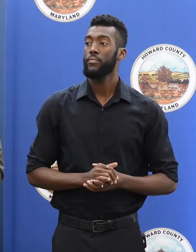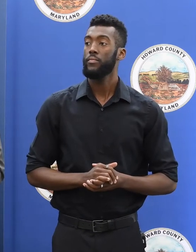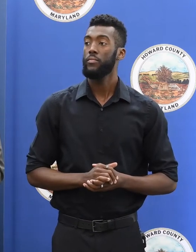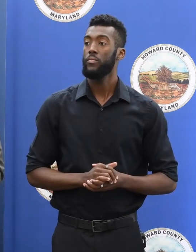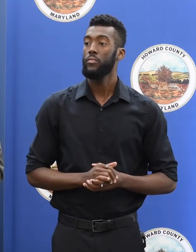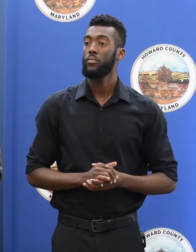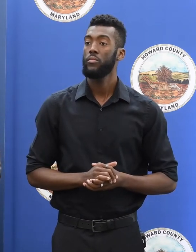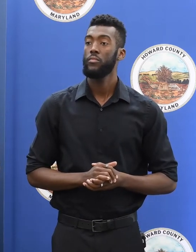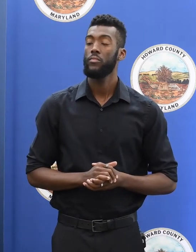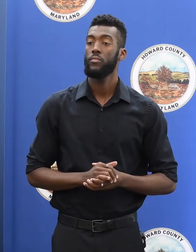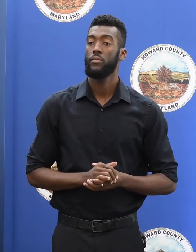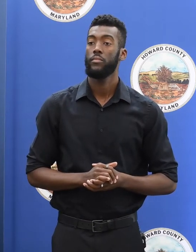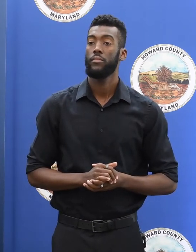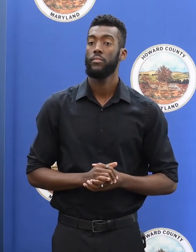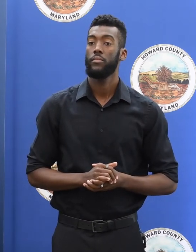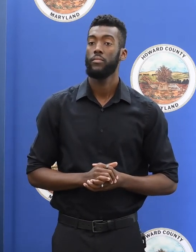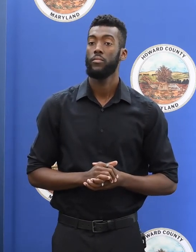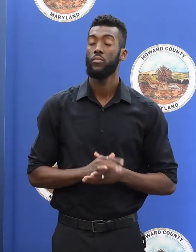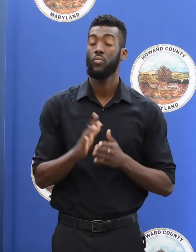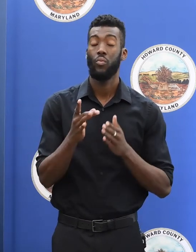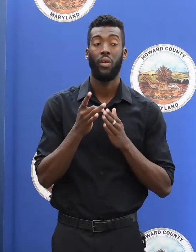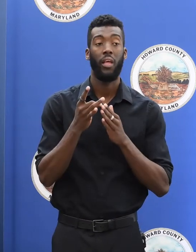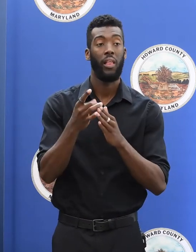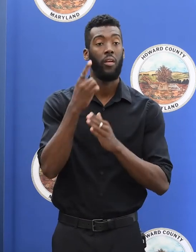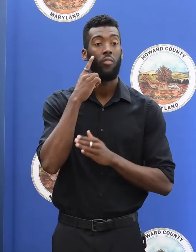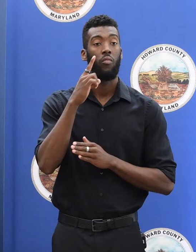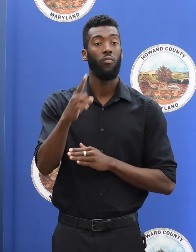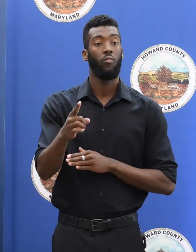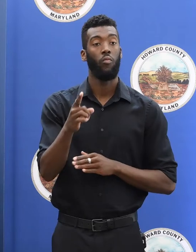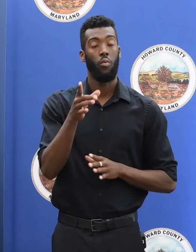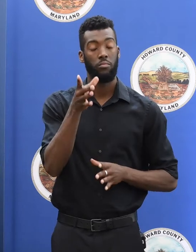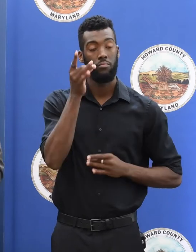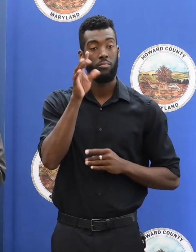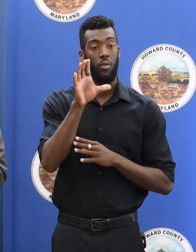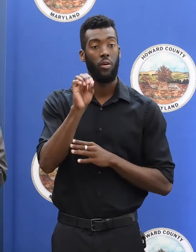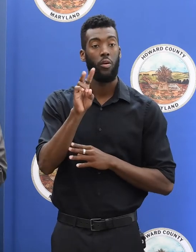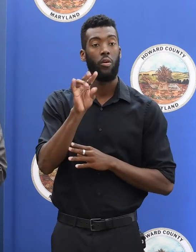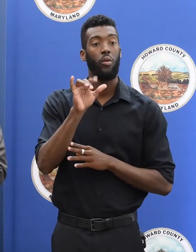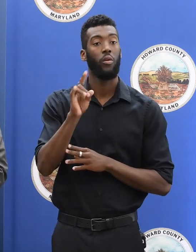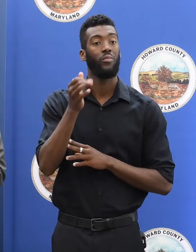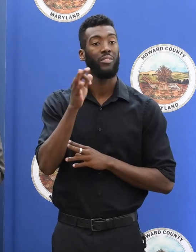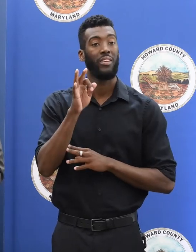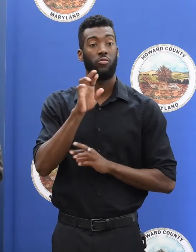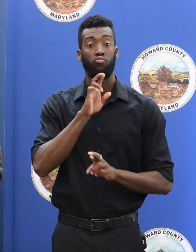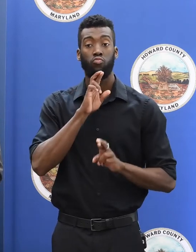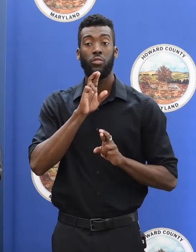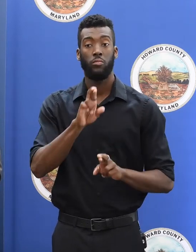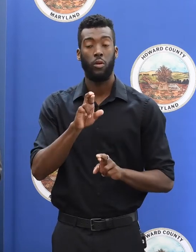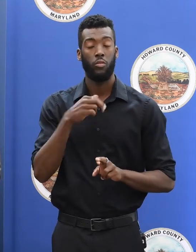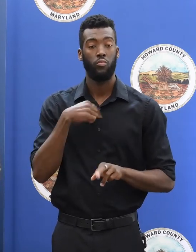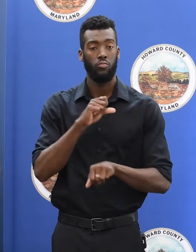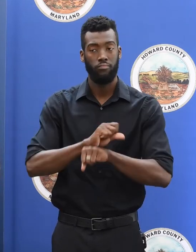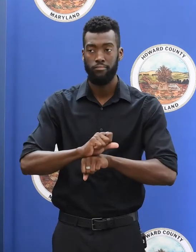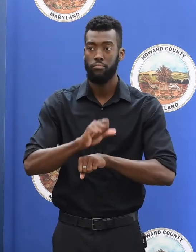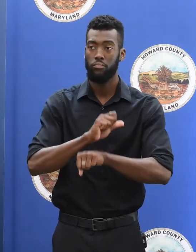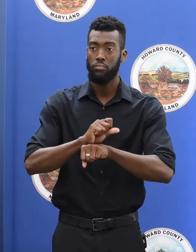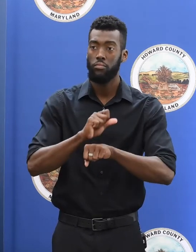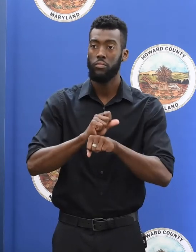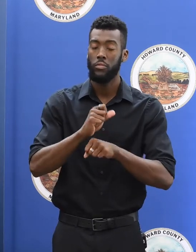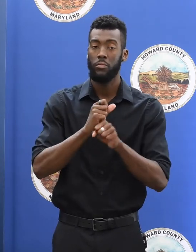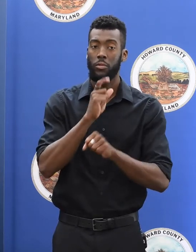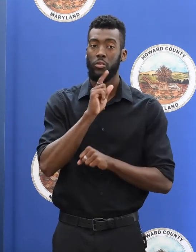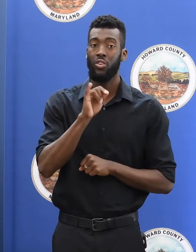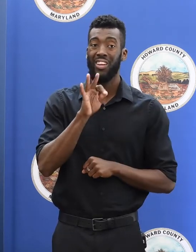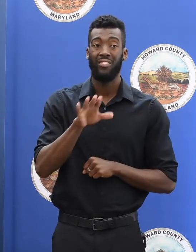We led on our pandemic response, and we have worked to address those who are uninsured